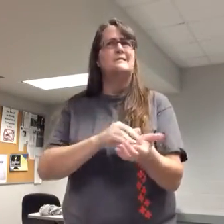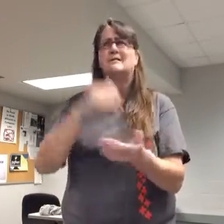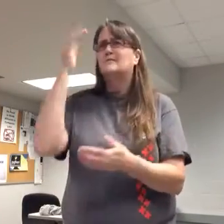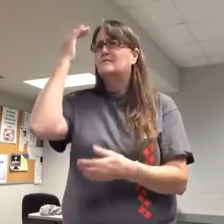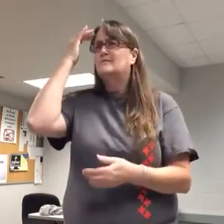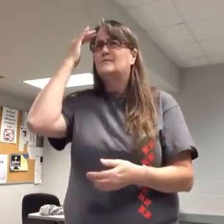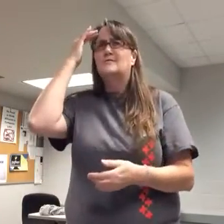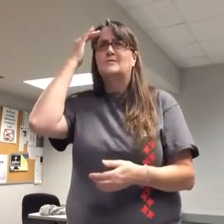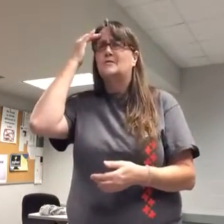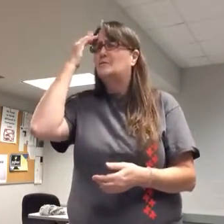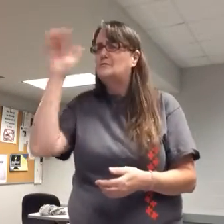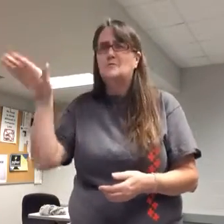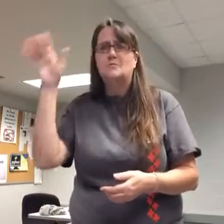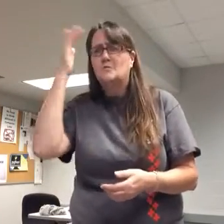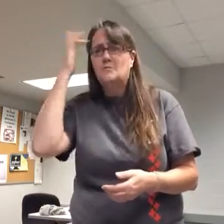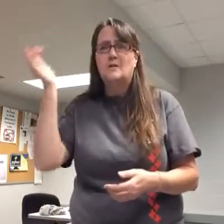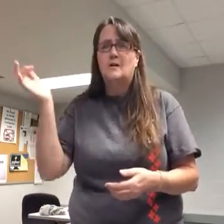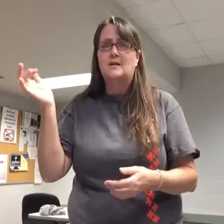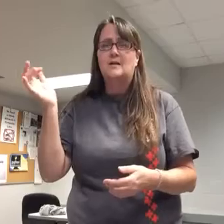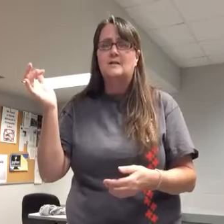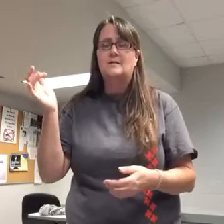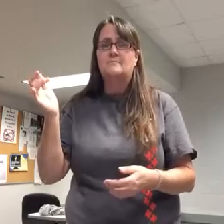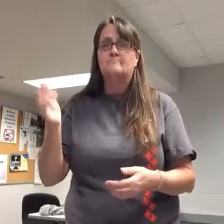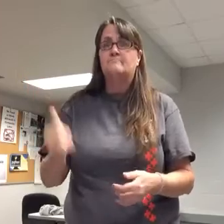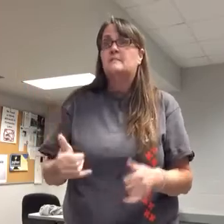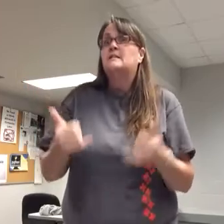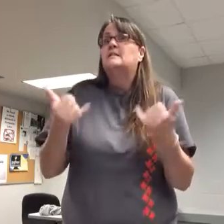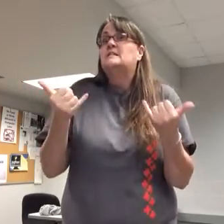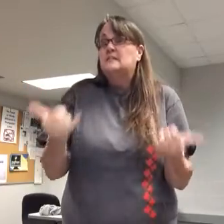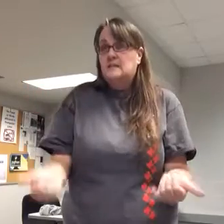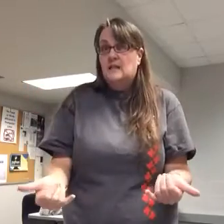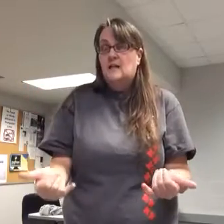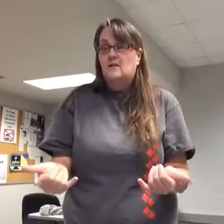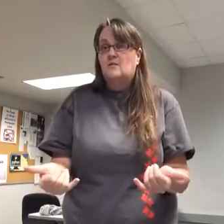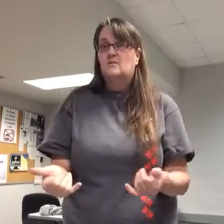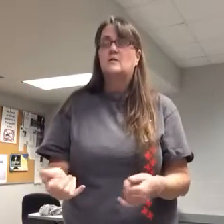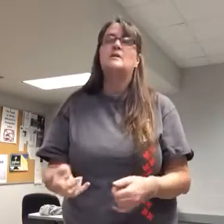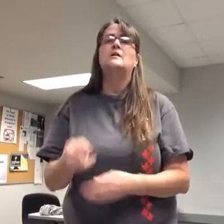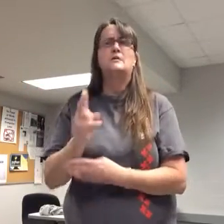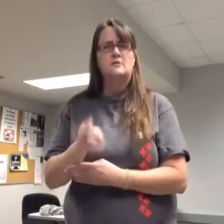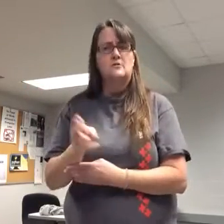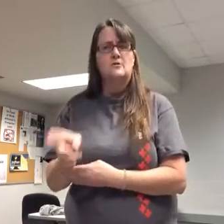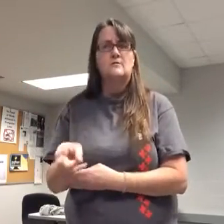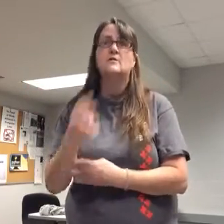At this point he is hard of hearing and has speech that is understandable